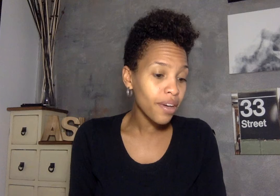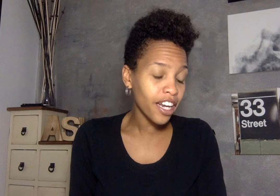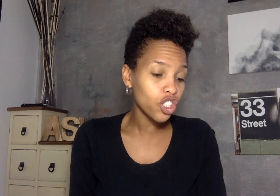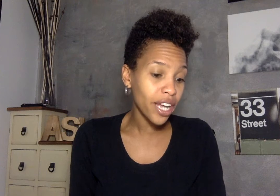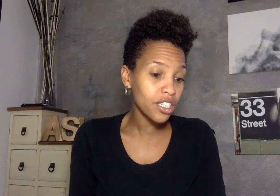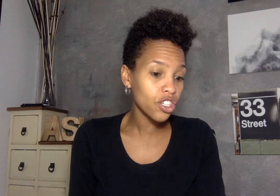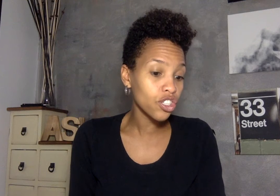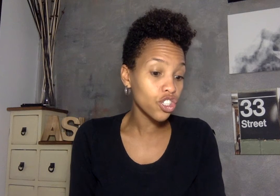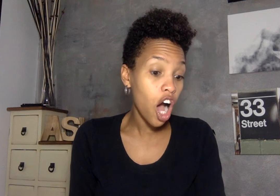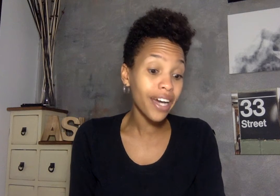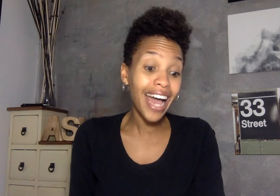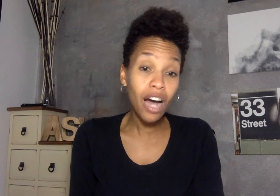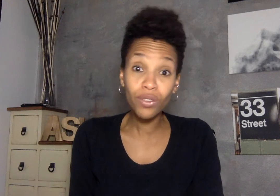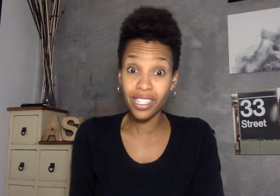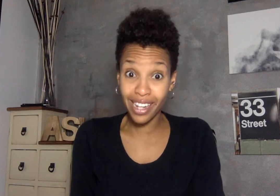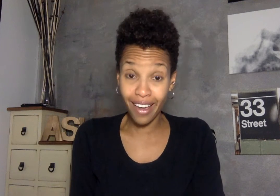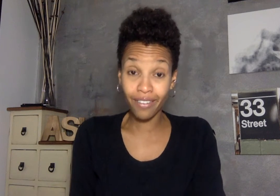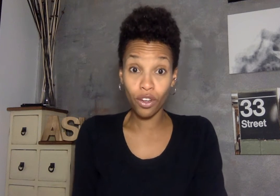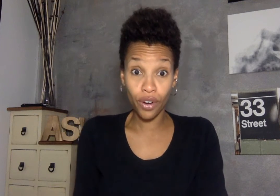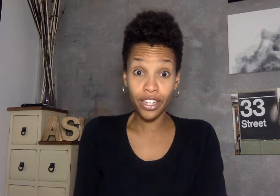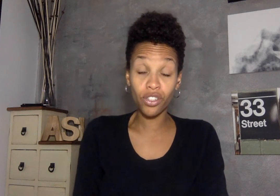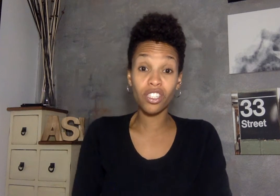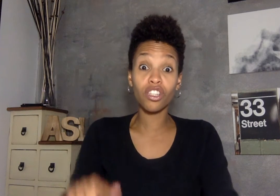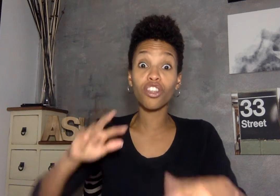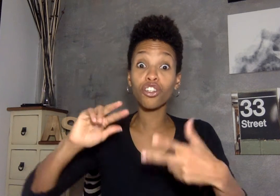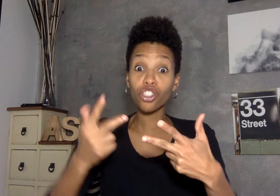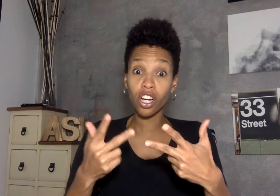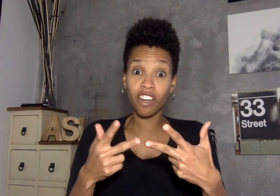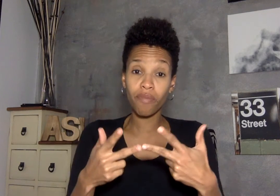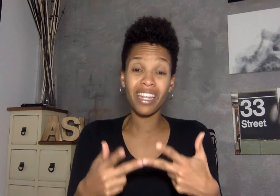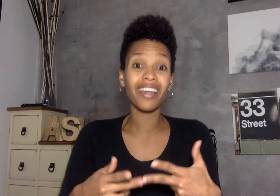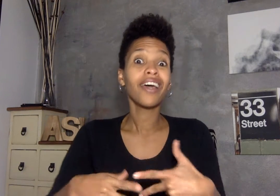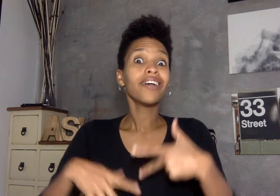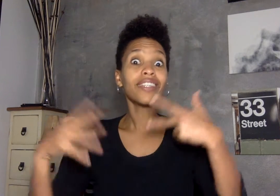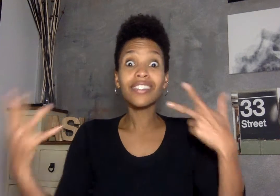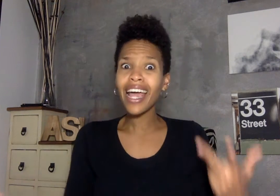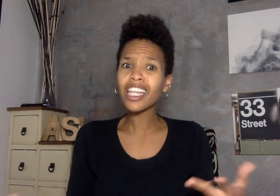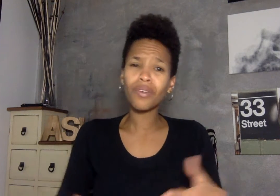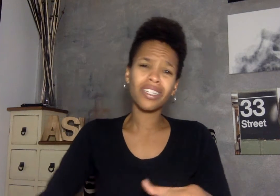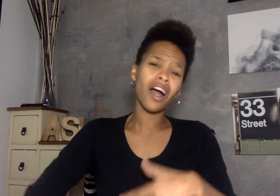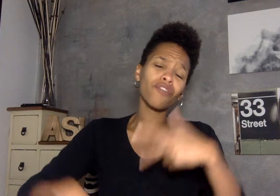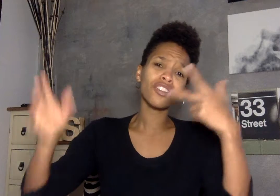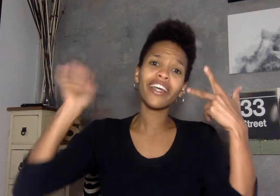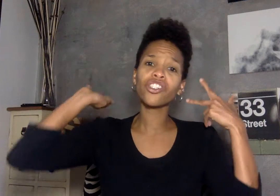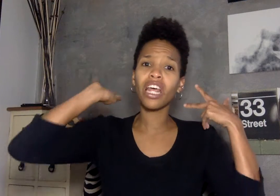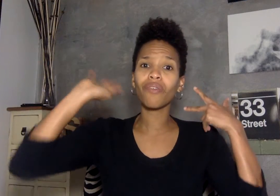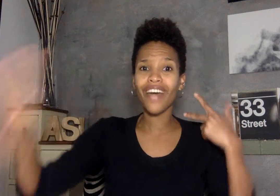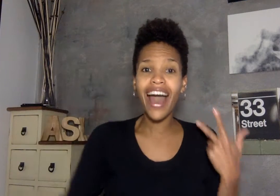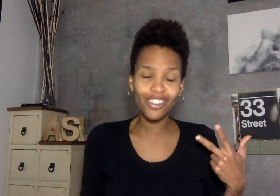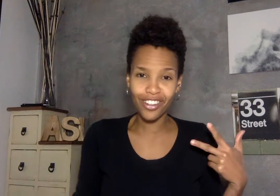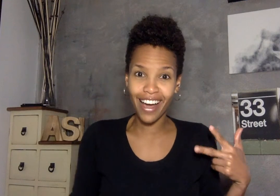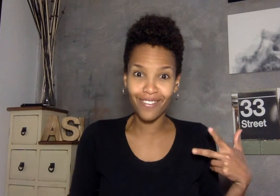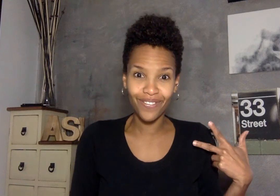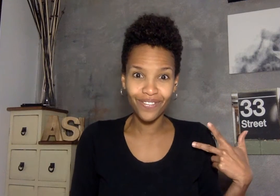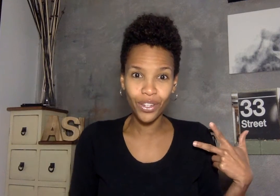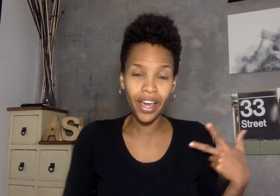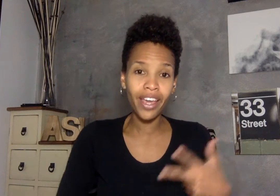we got a chance to talk it out today all right so this is the third chunk of meaning today there was a conversation and we've hashed it out okay